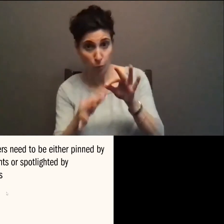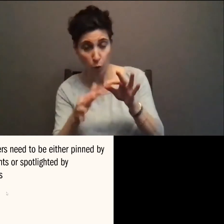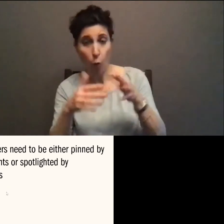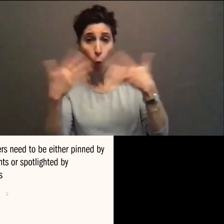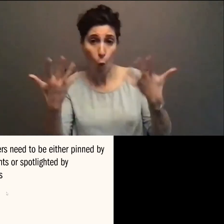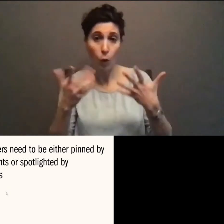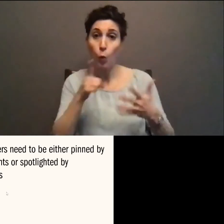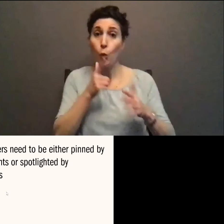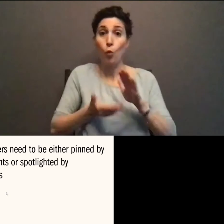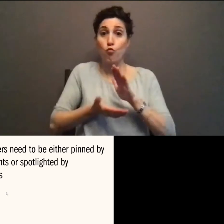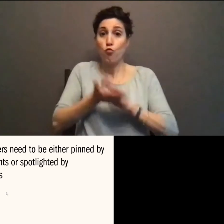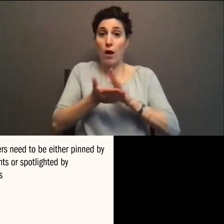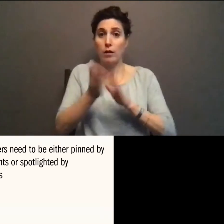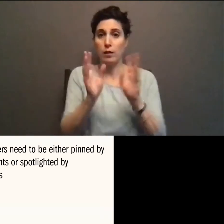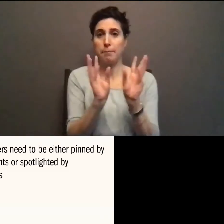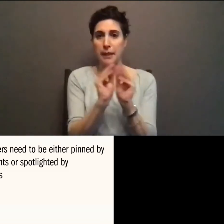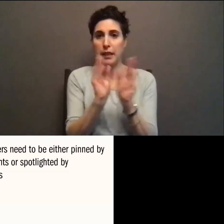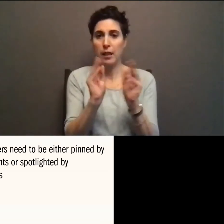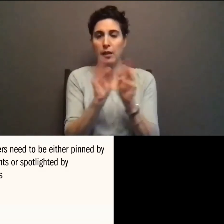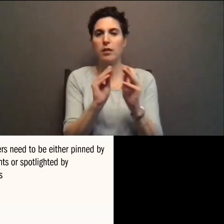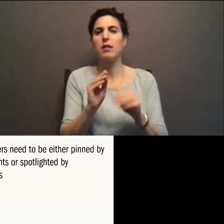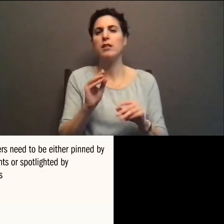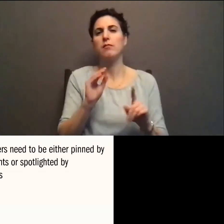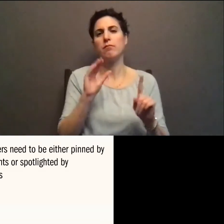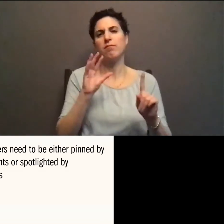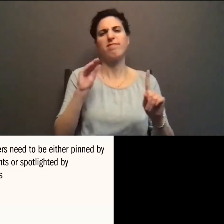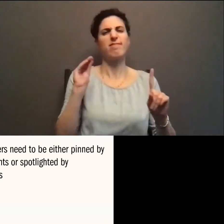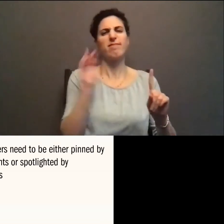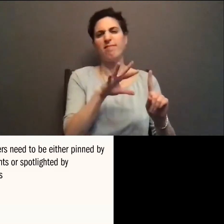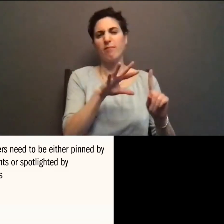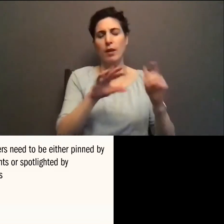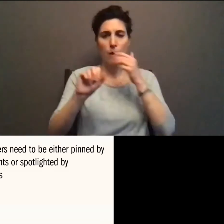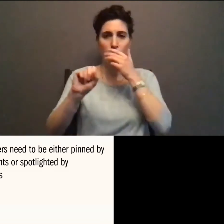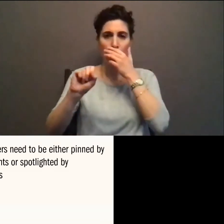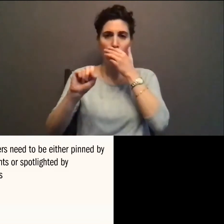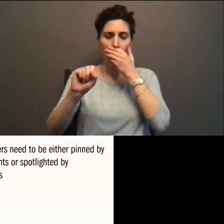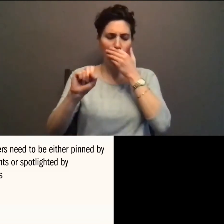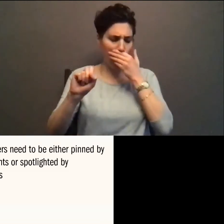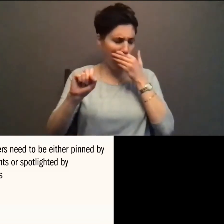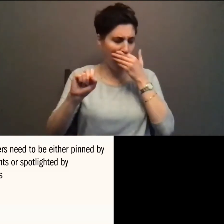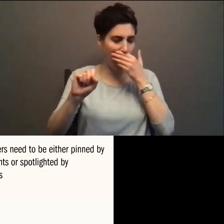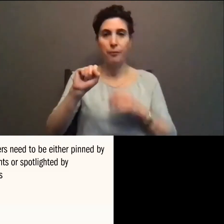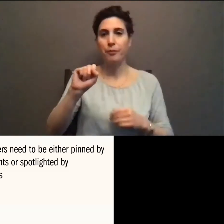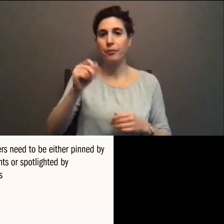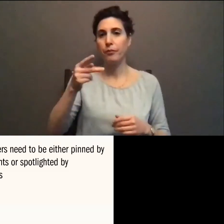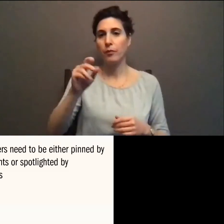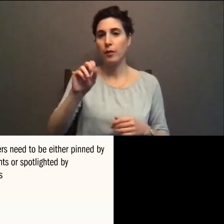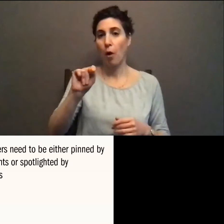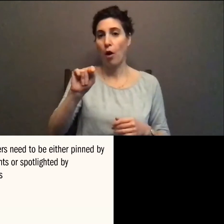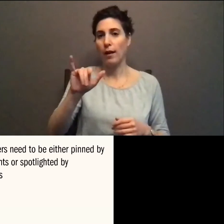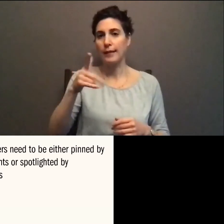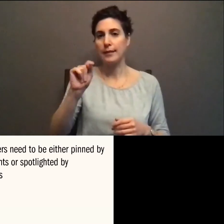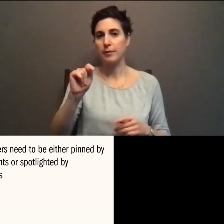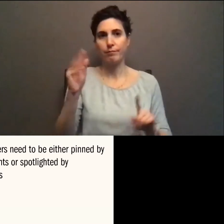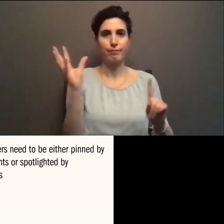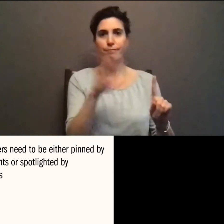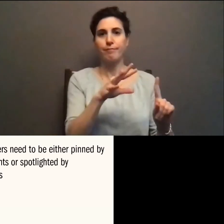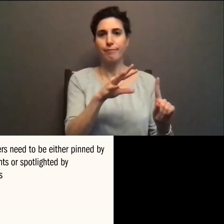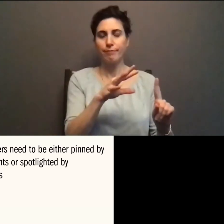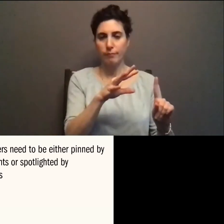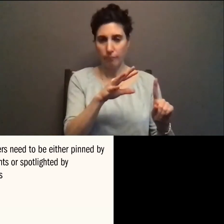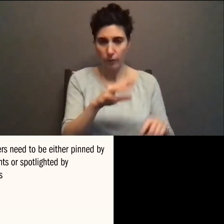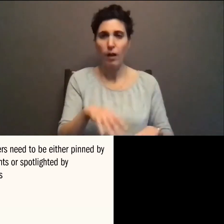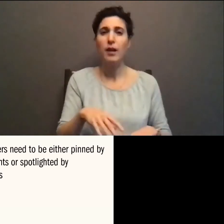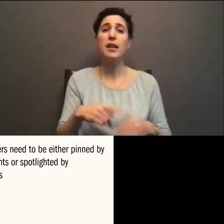This is both because I have had events in the past where there have been technical issues on the participants'